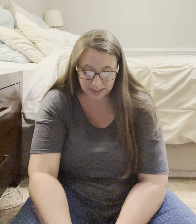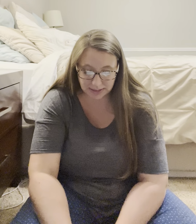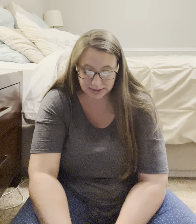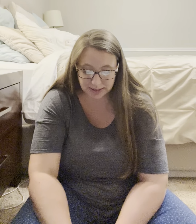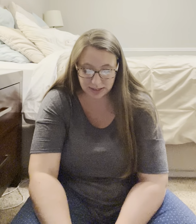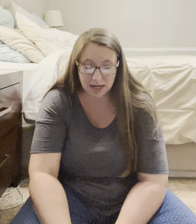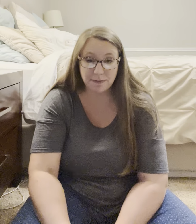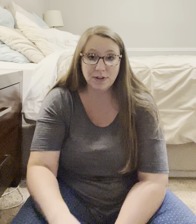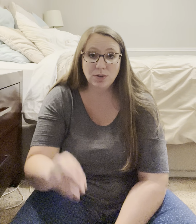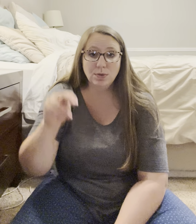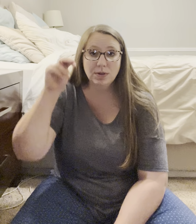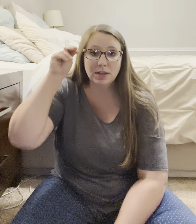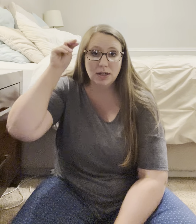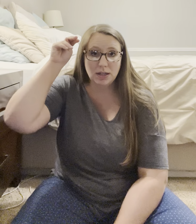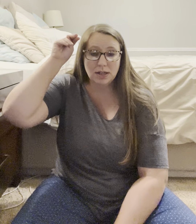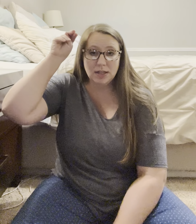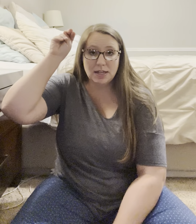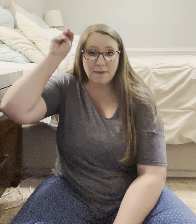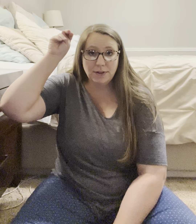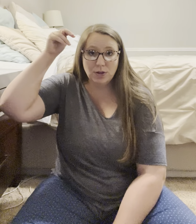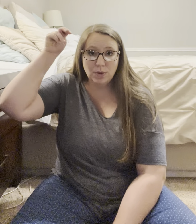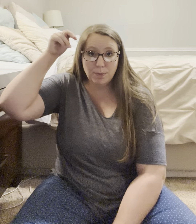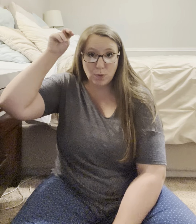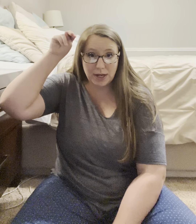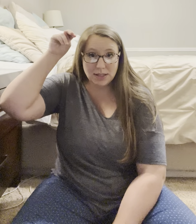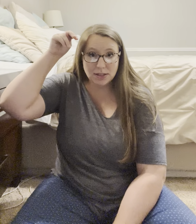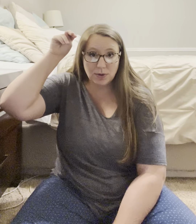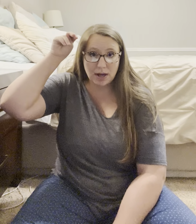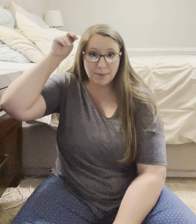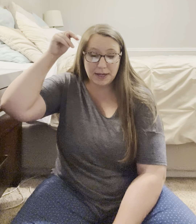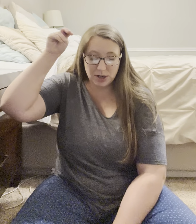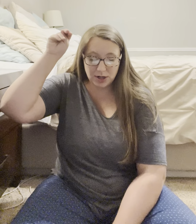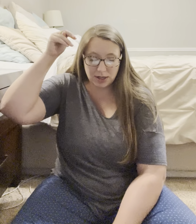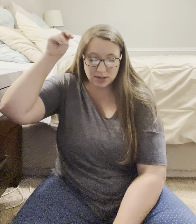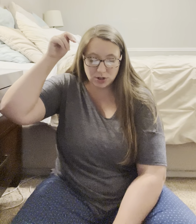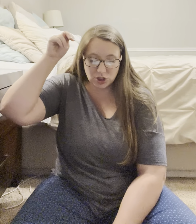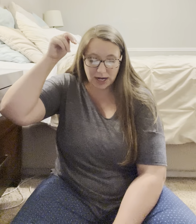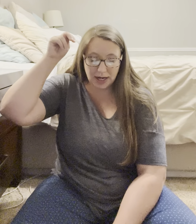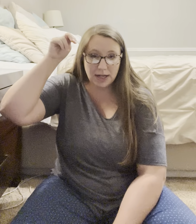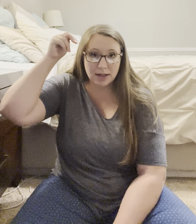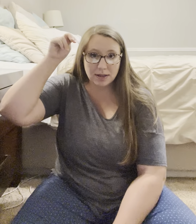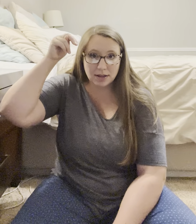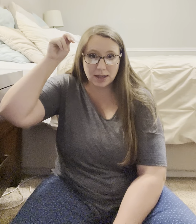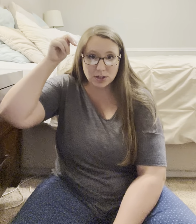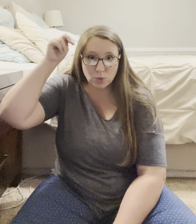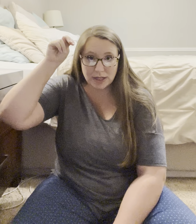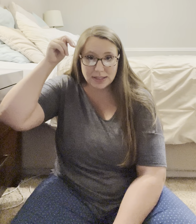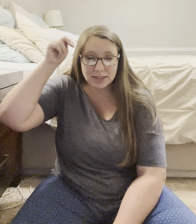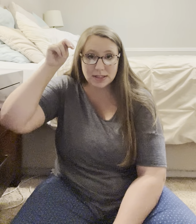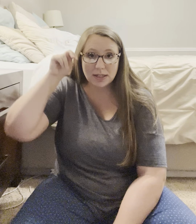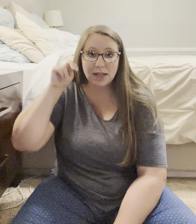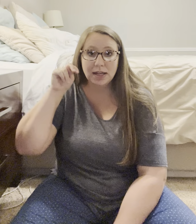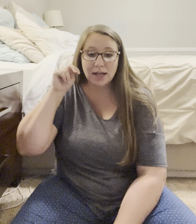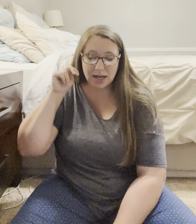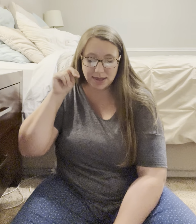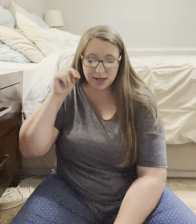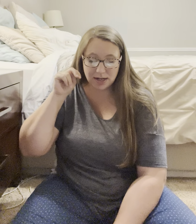niece and nephew. Nephew are boys. So up here, it's a shake, like a twist. And then